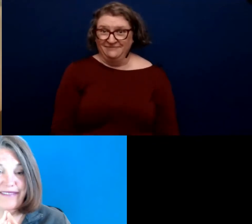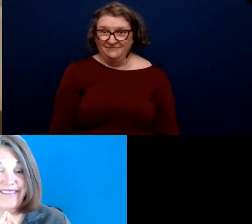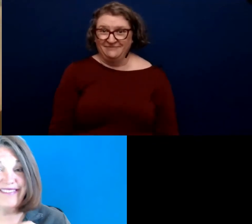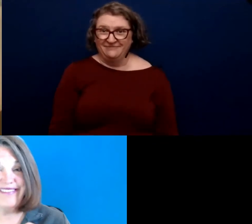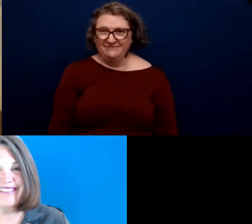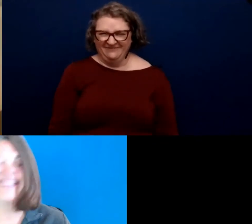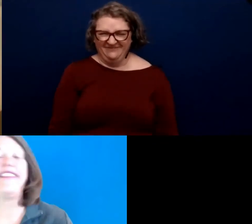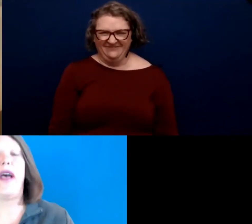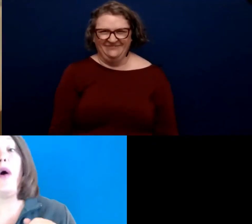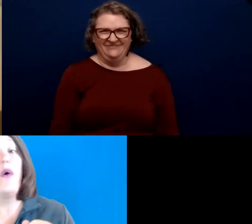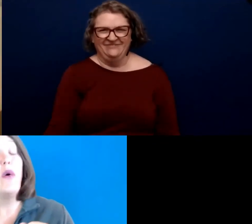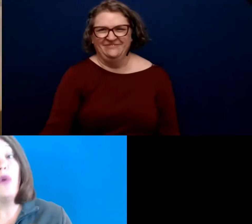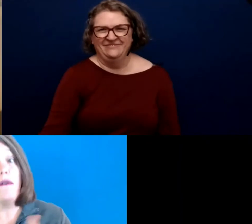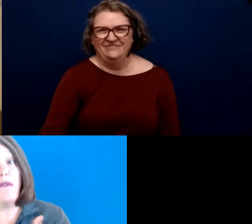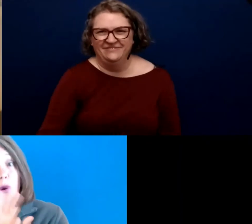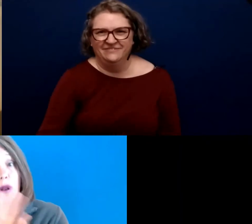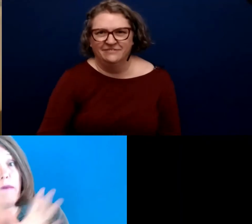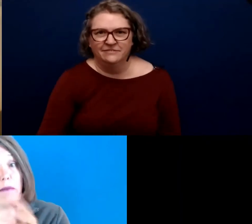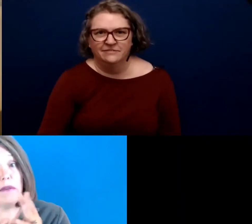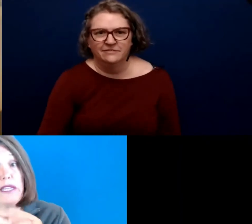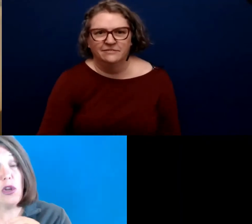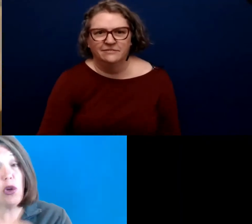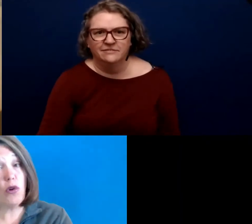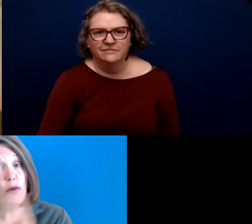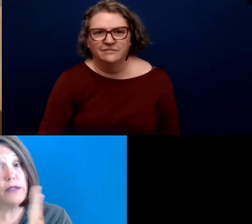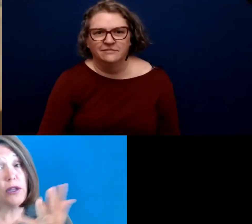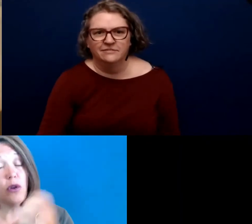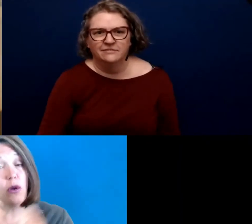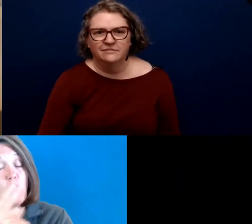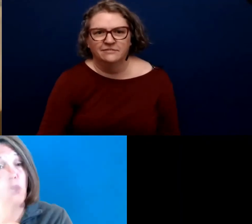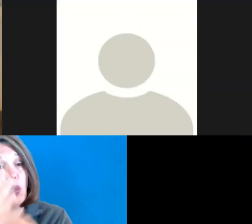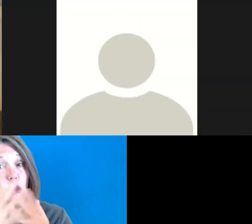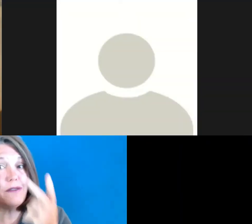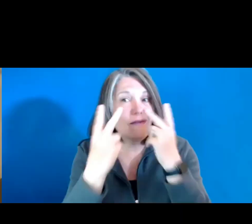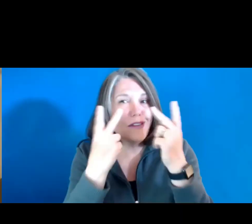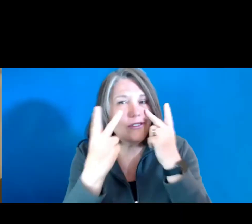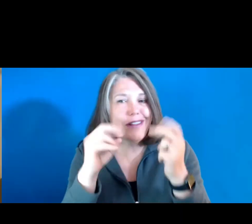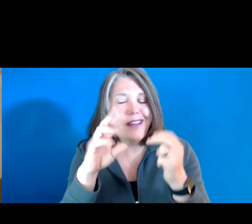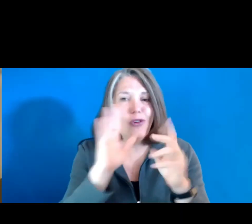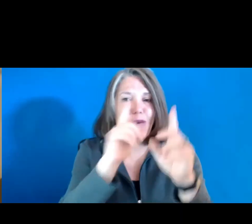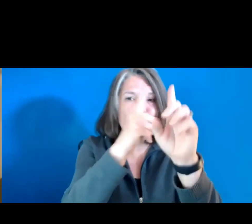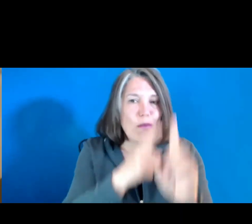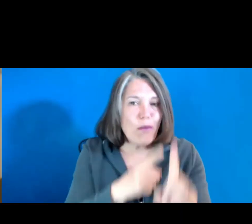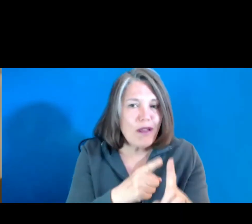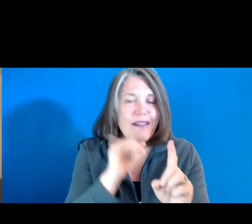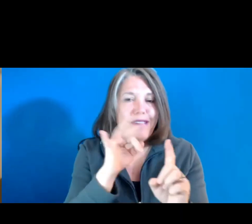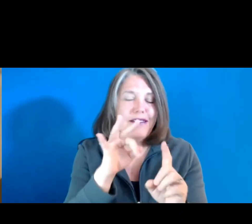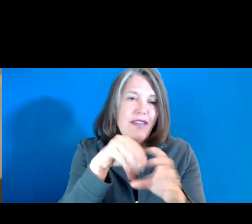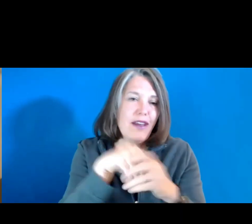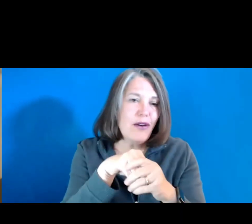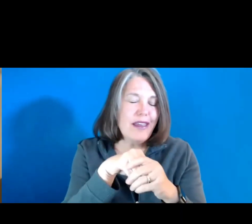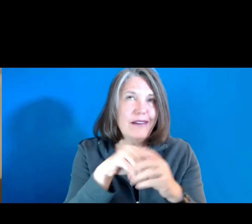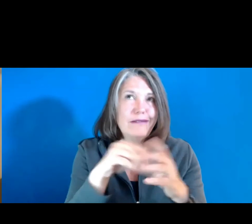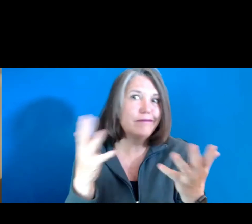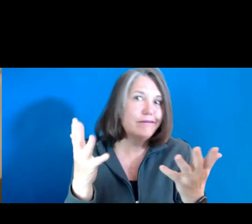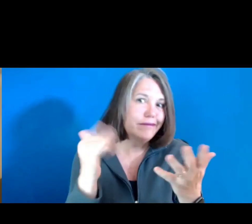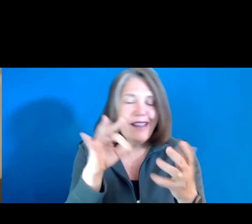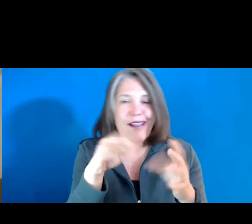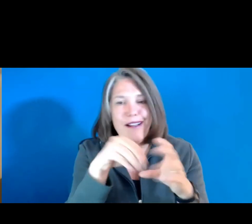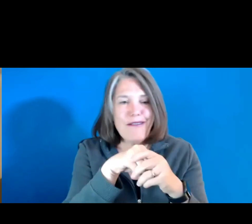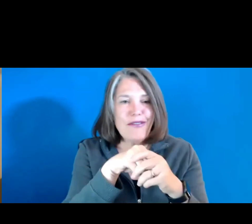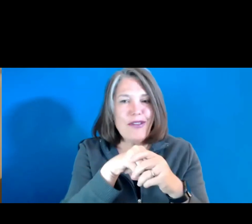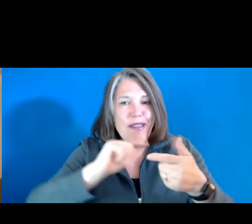and you want to be able to use some visualization or your bullets, whether they are in, if they are in the